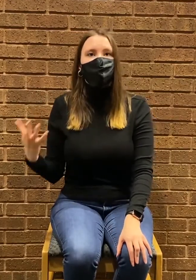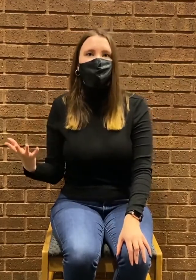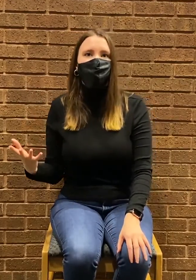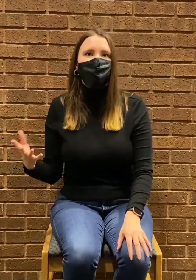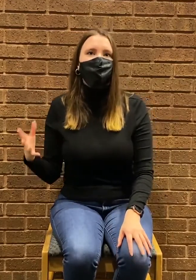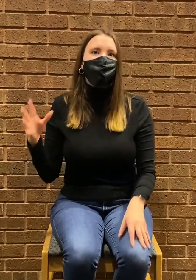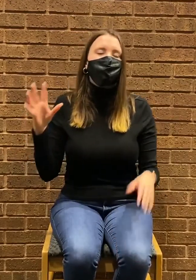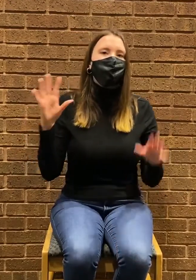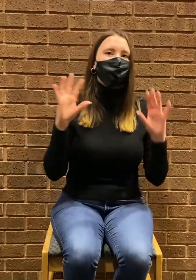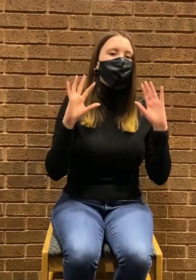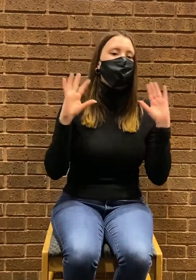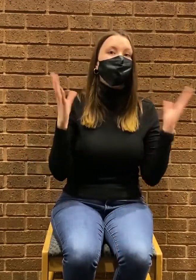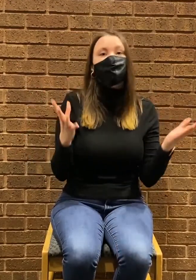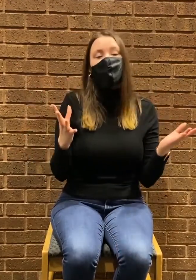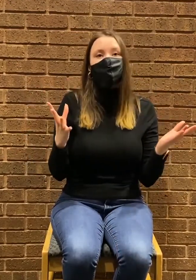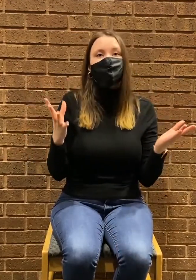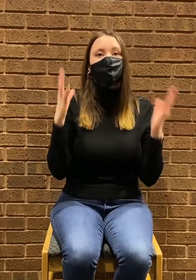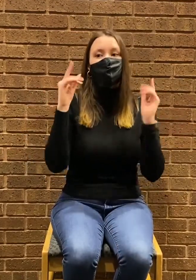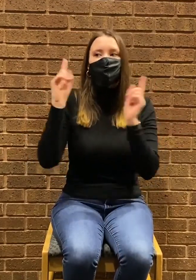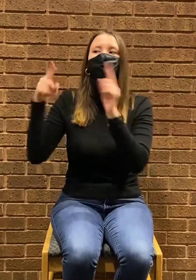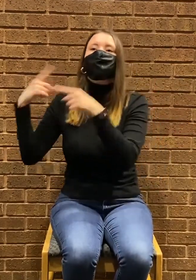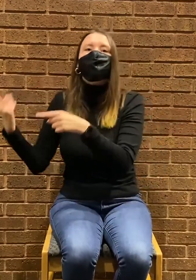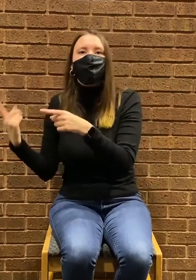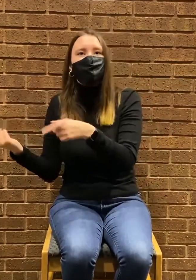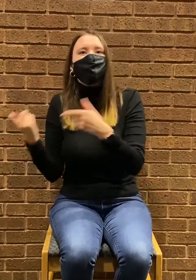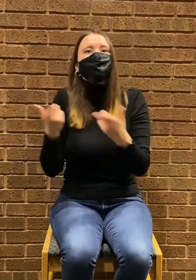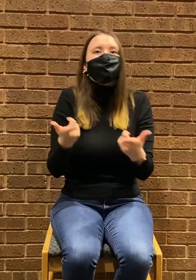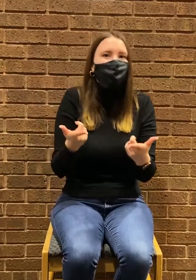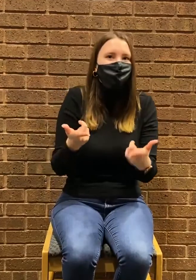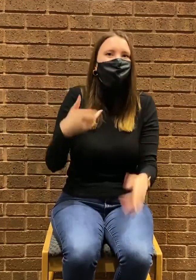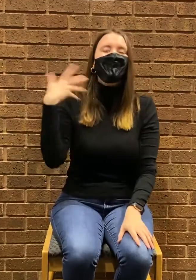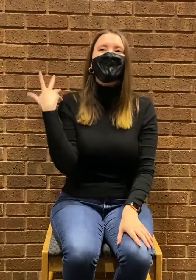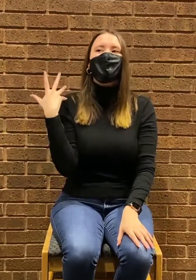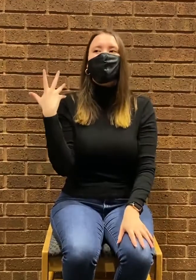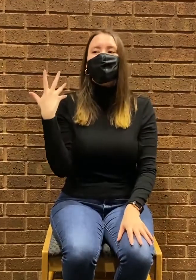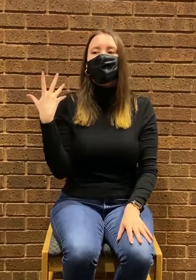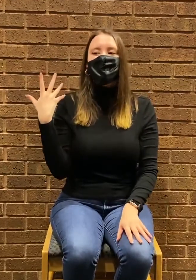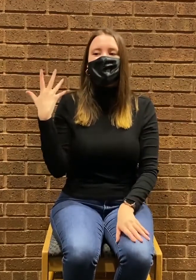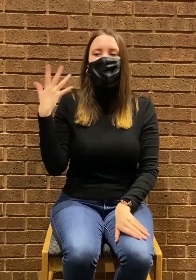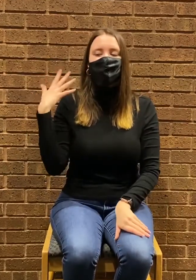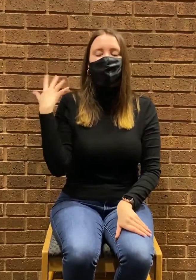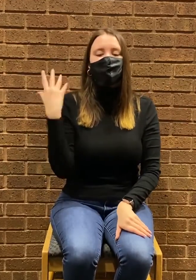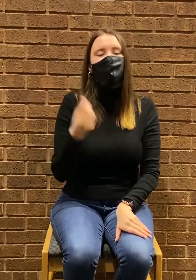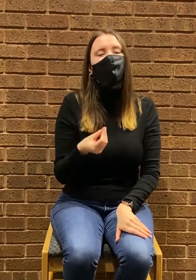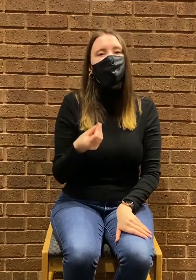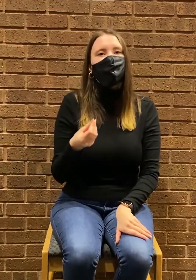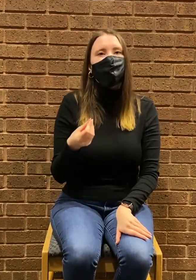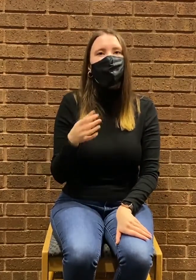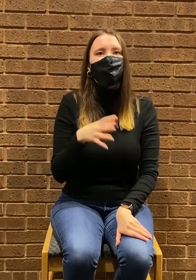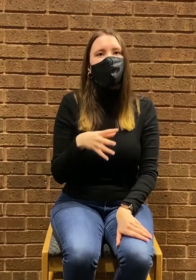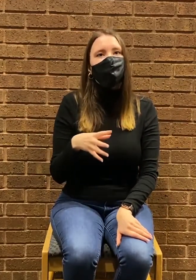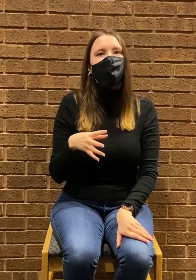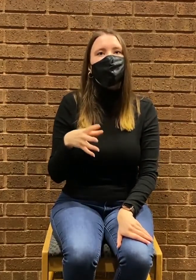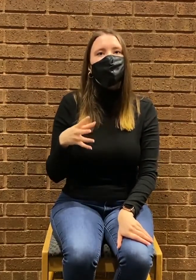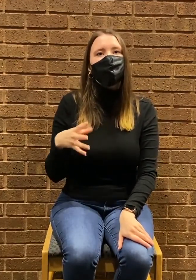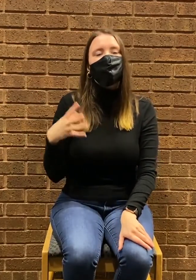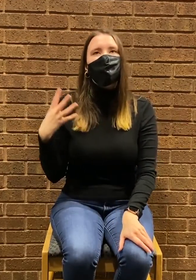profession with um his confession his profession with his confession um with a choir in the background and so I really